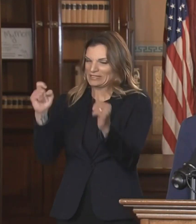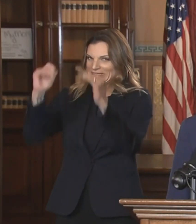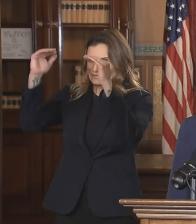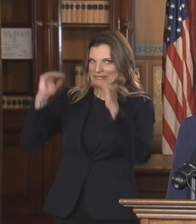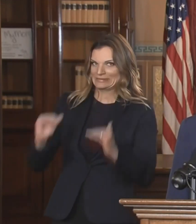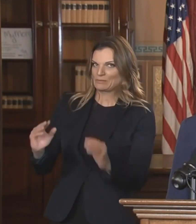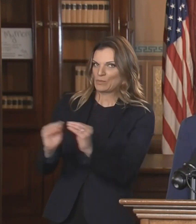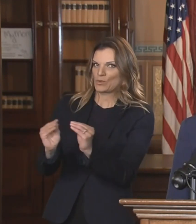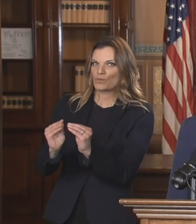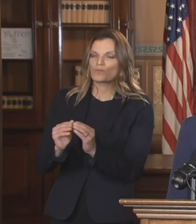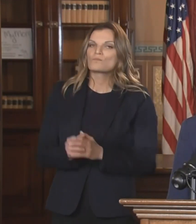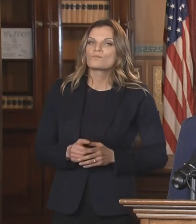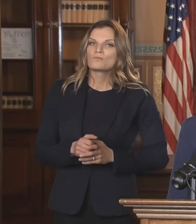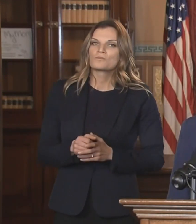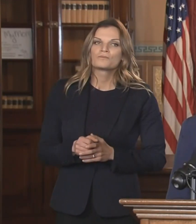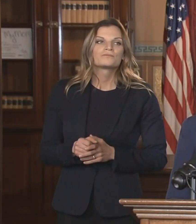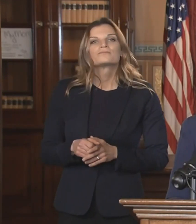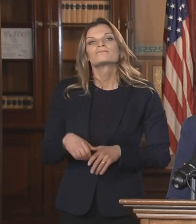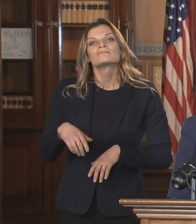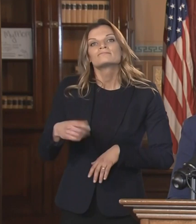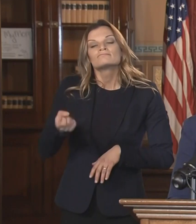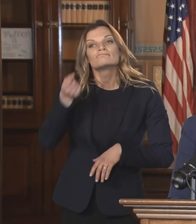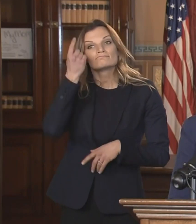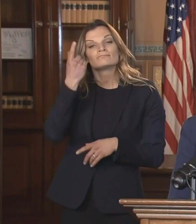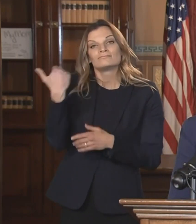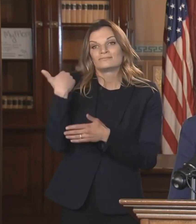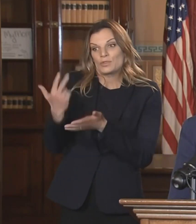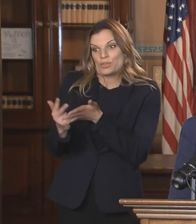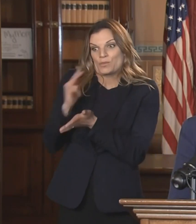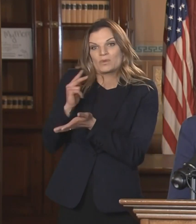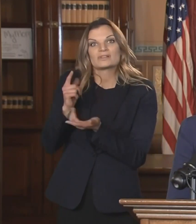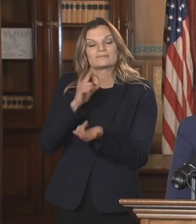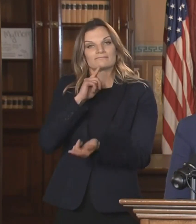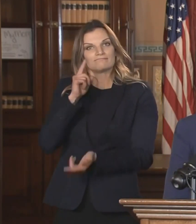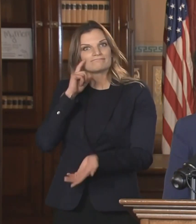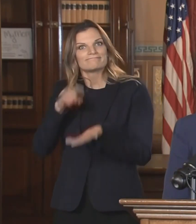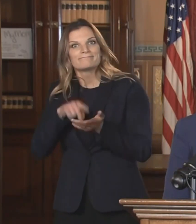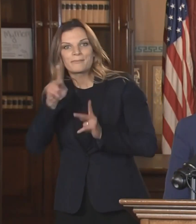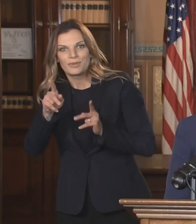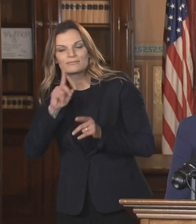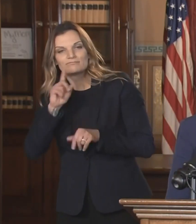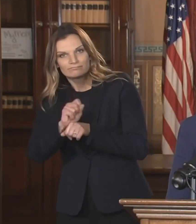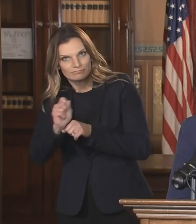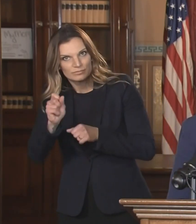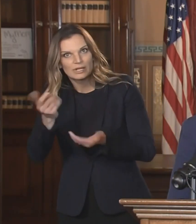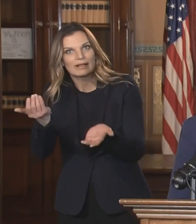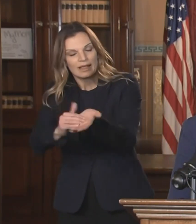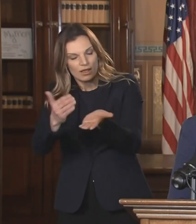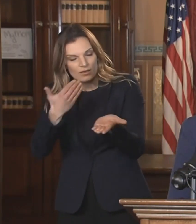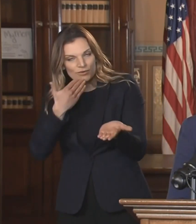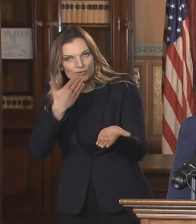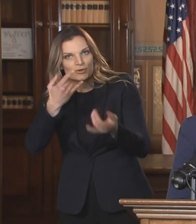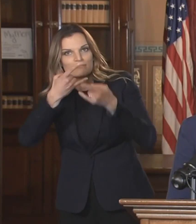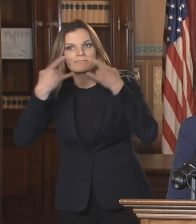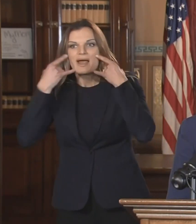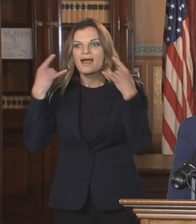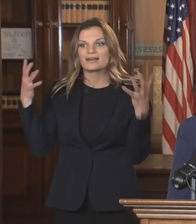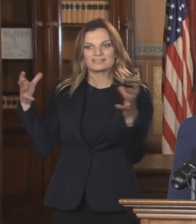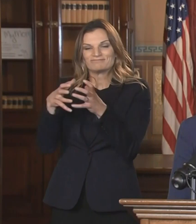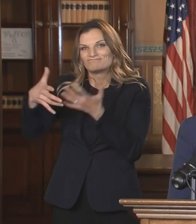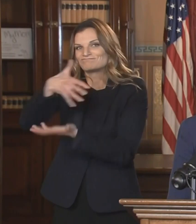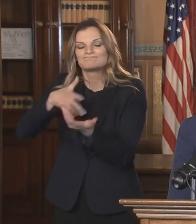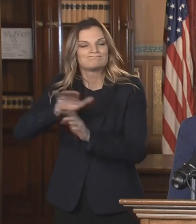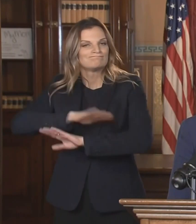on what we are seeing. More people started doing the right thing towards the beginning of November. That means wearing masks, not gathering